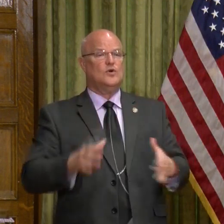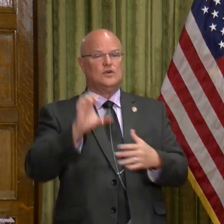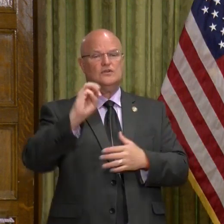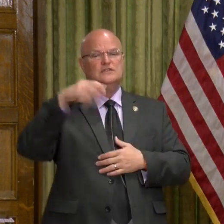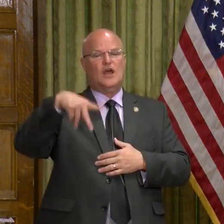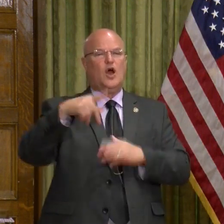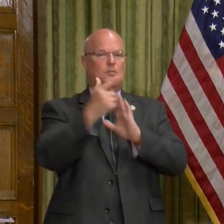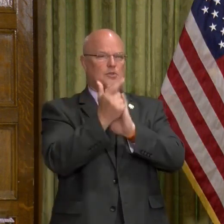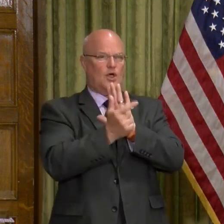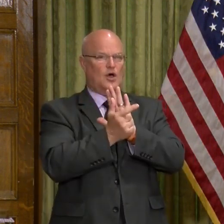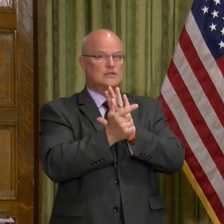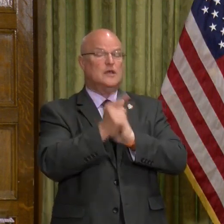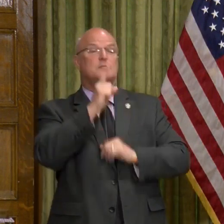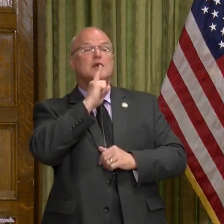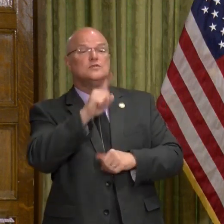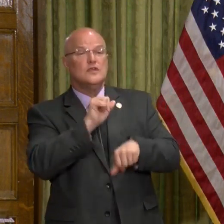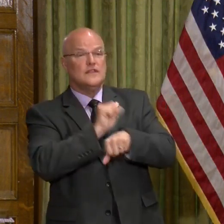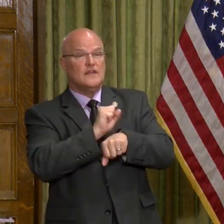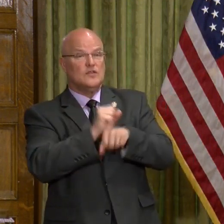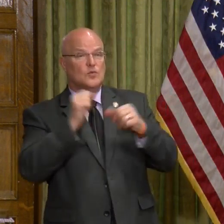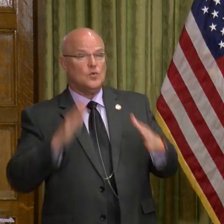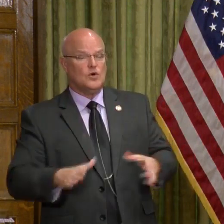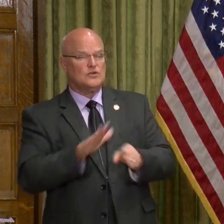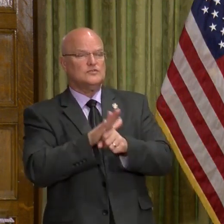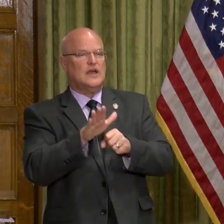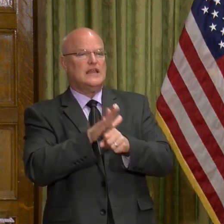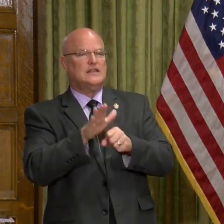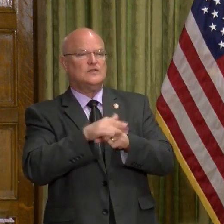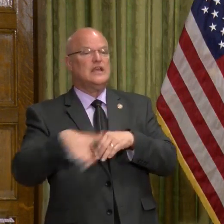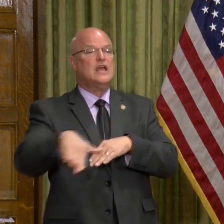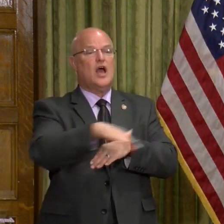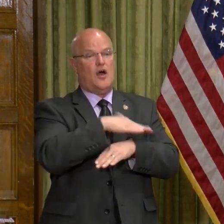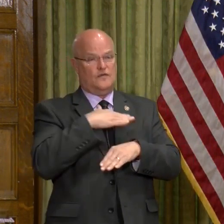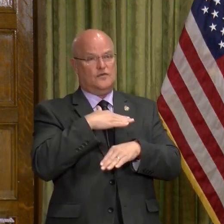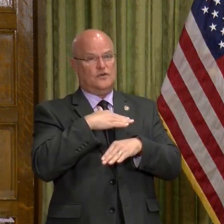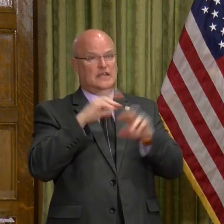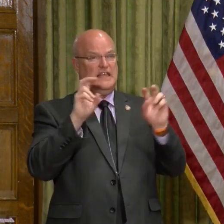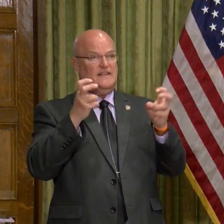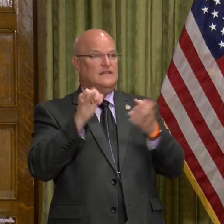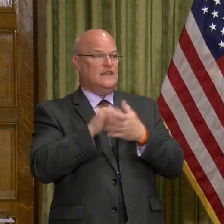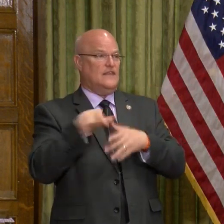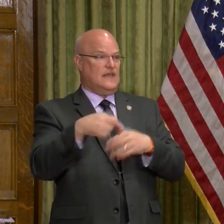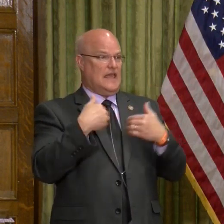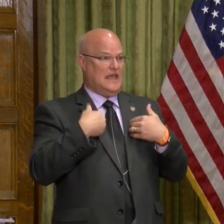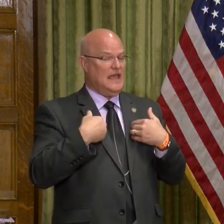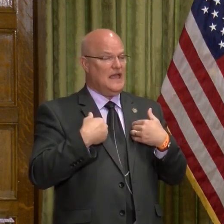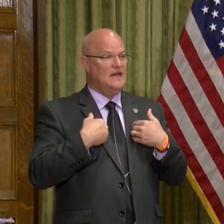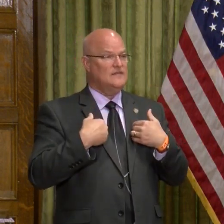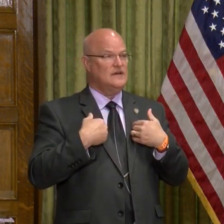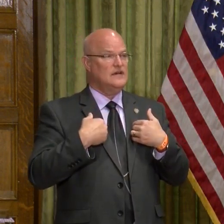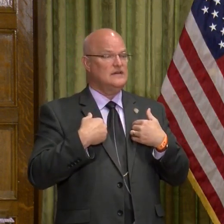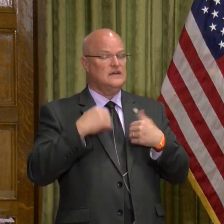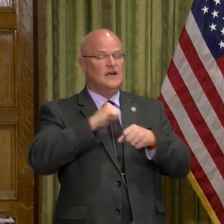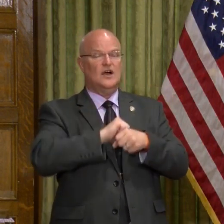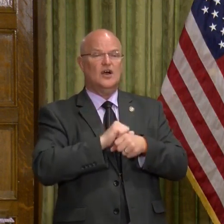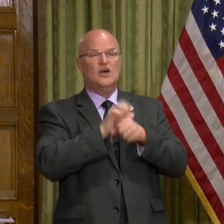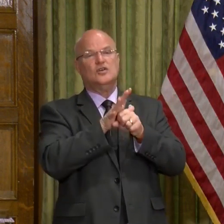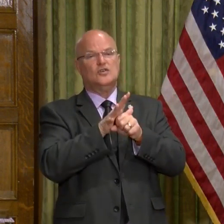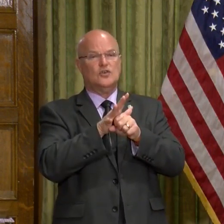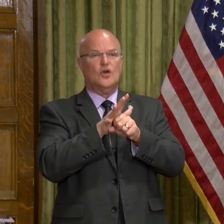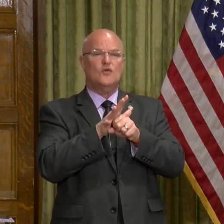laws. We want to make sure that workers are adequately covered in the event they have a COVID,